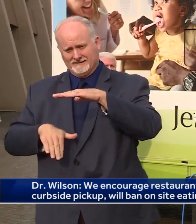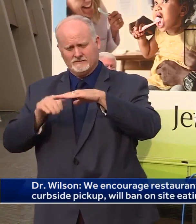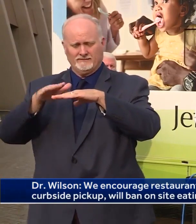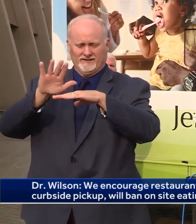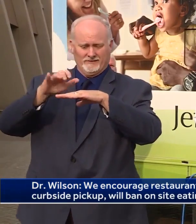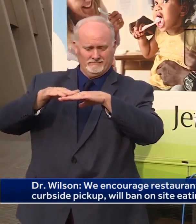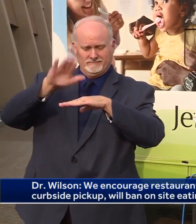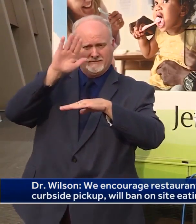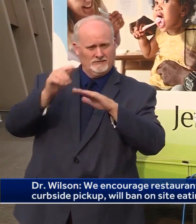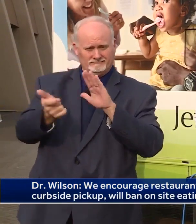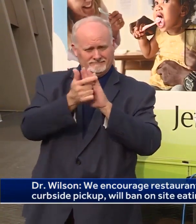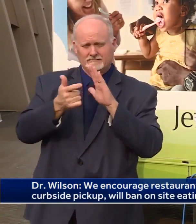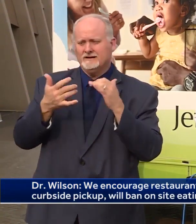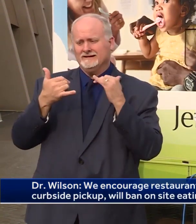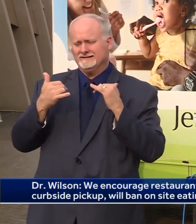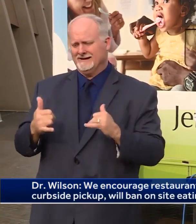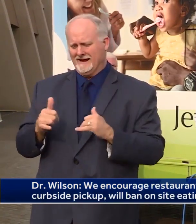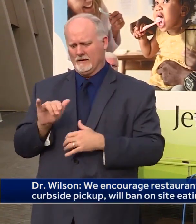a long way since then.